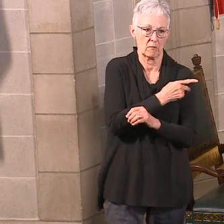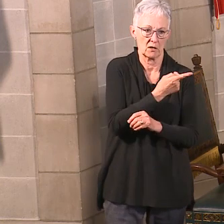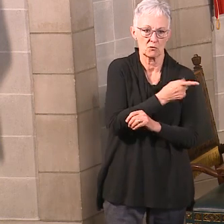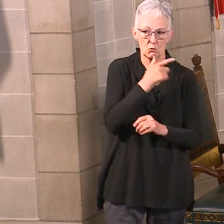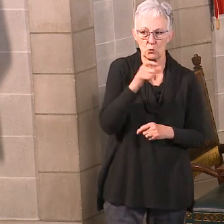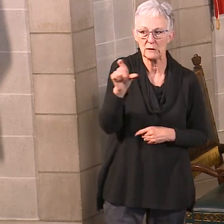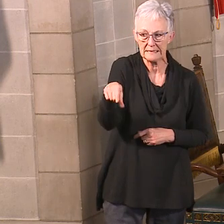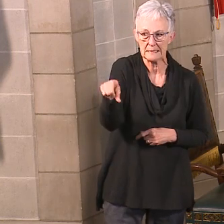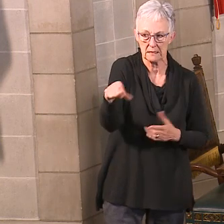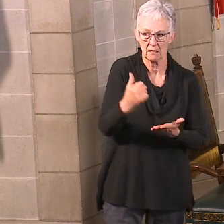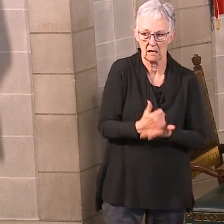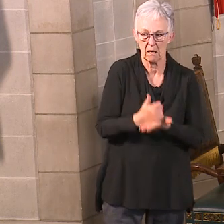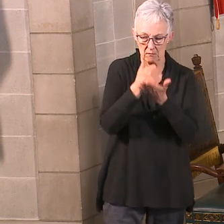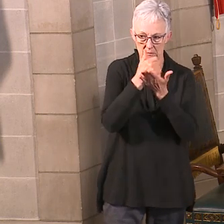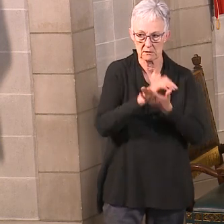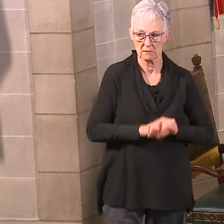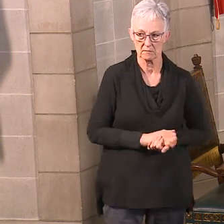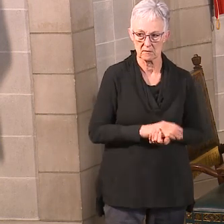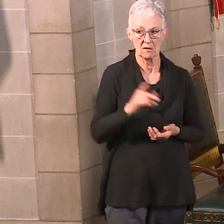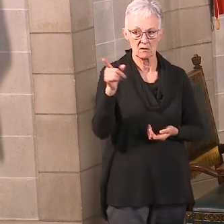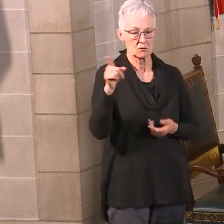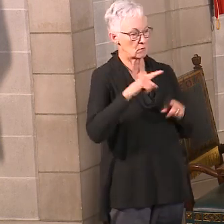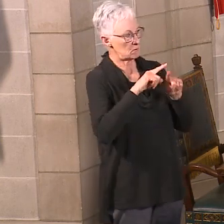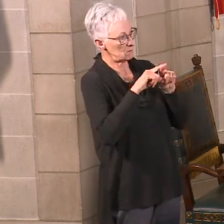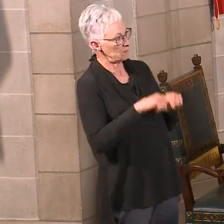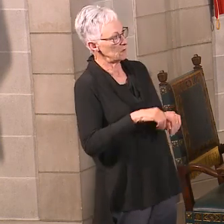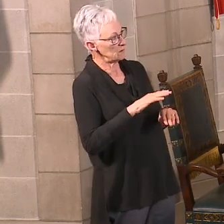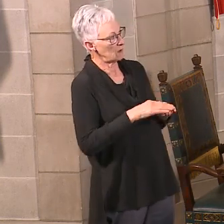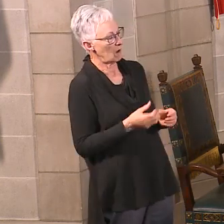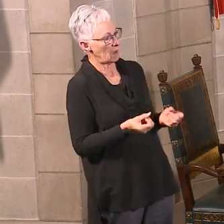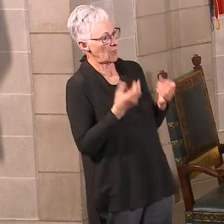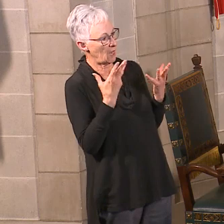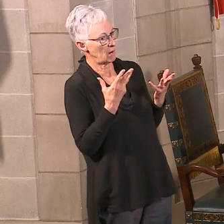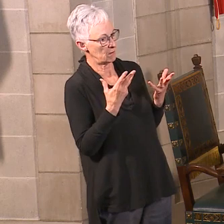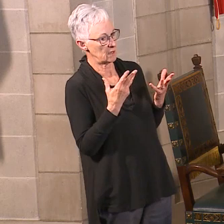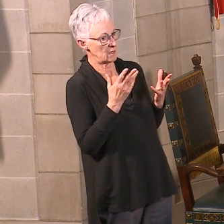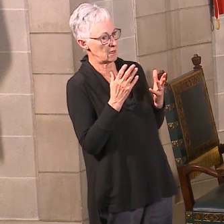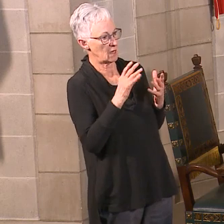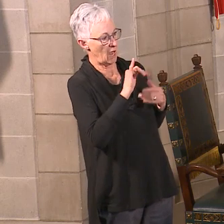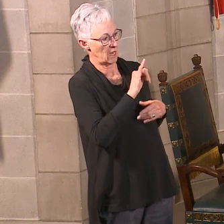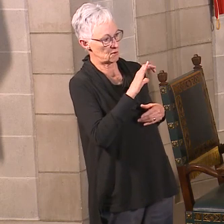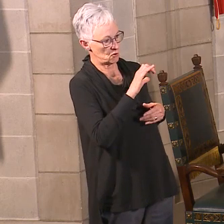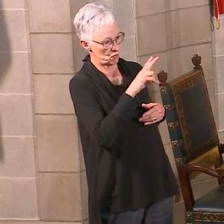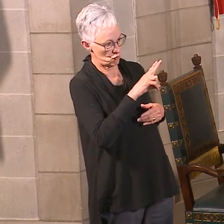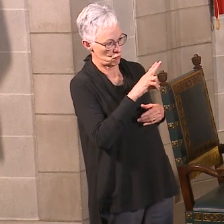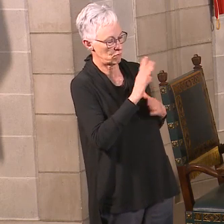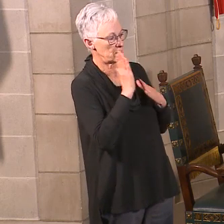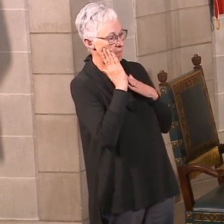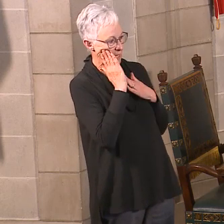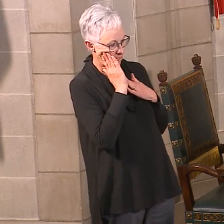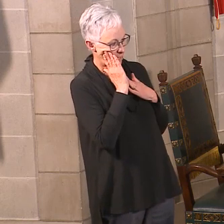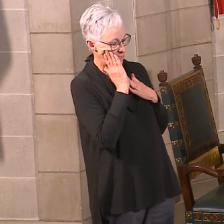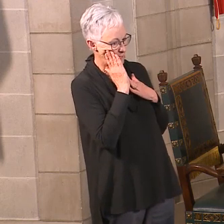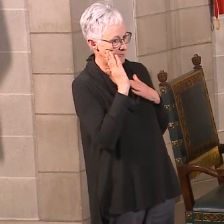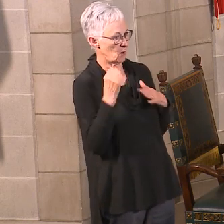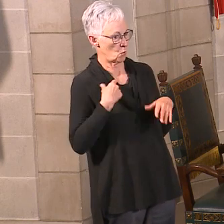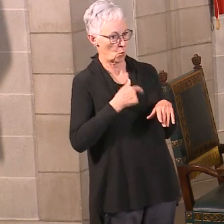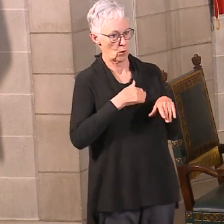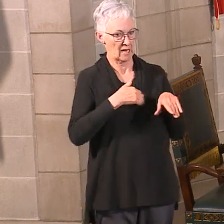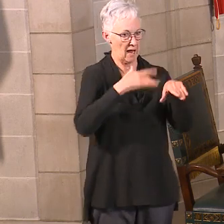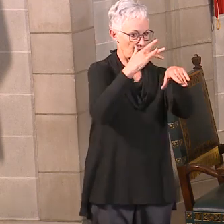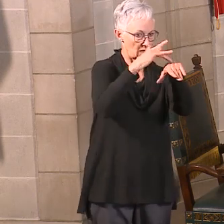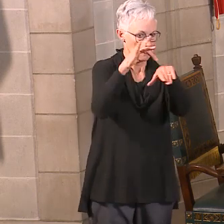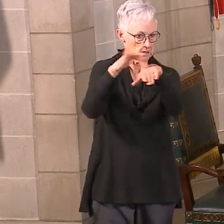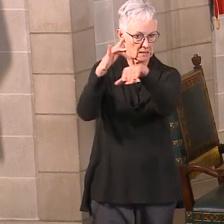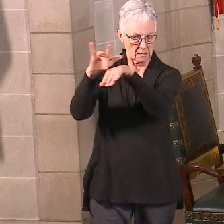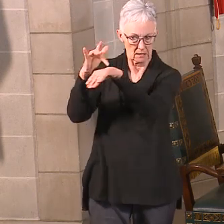know, available ICU beds and ventilators isn't bridging the gap between what is being used is kind of where you say not overall. That's exactly right.